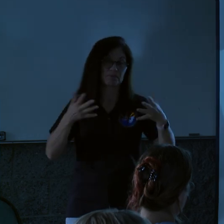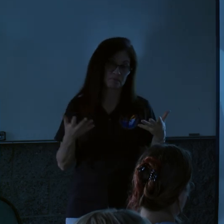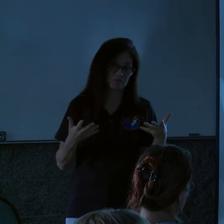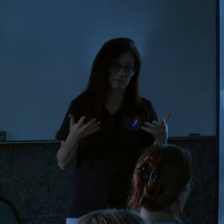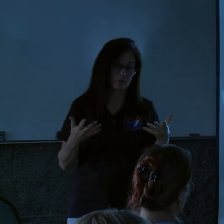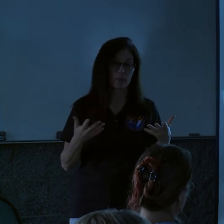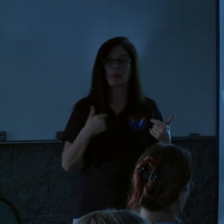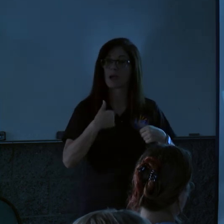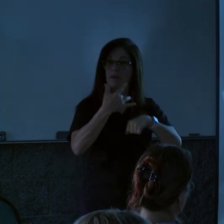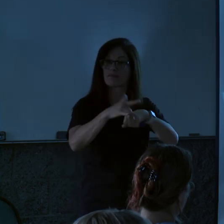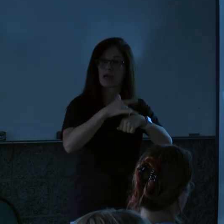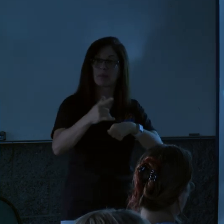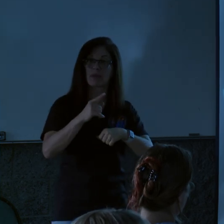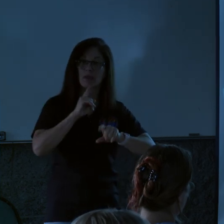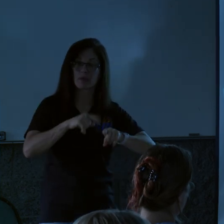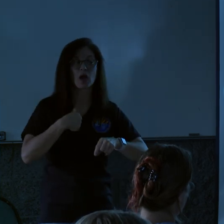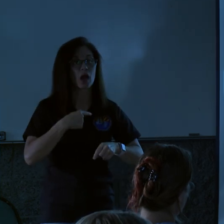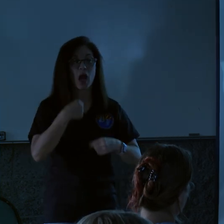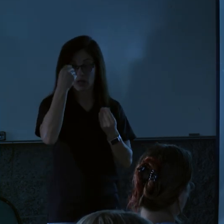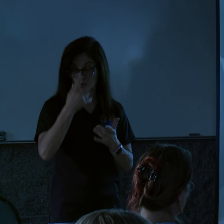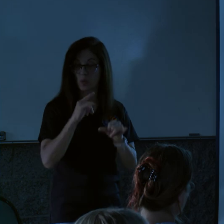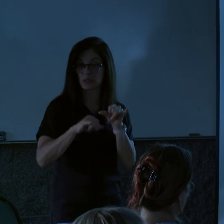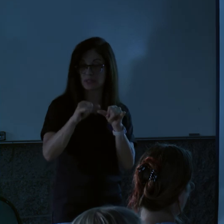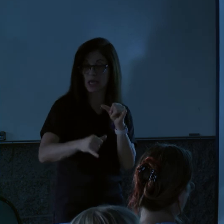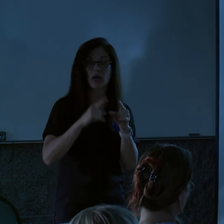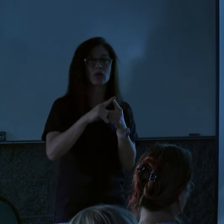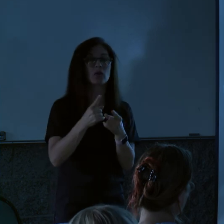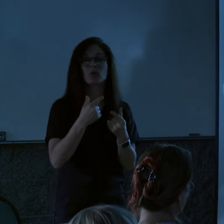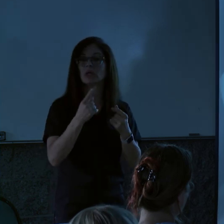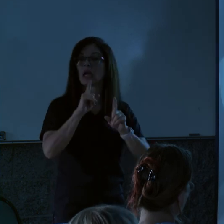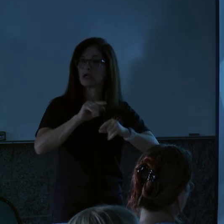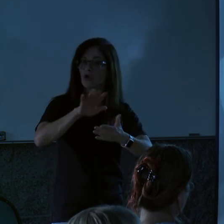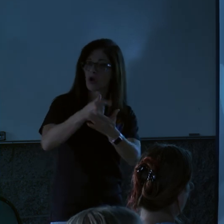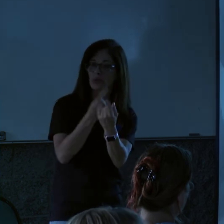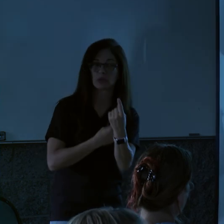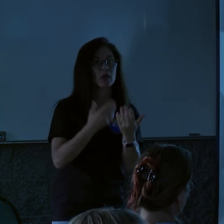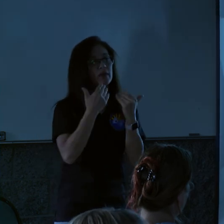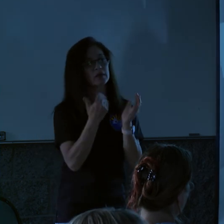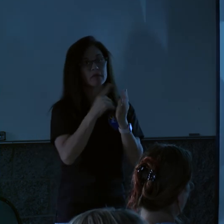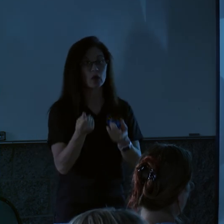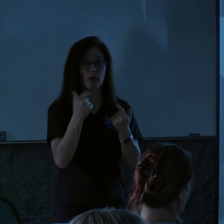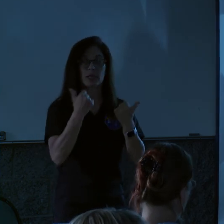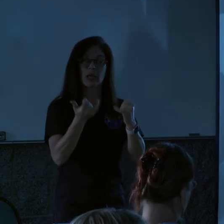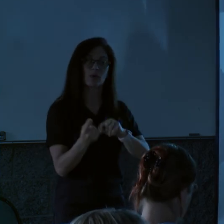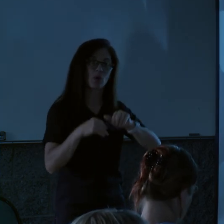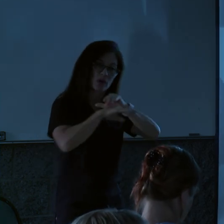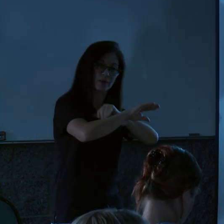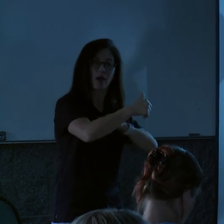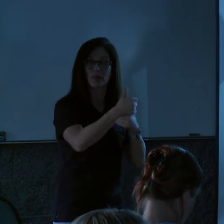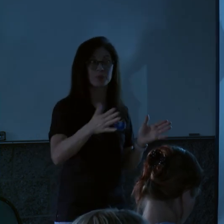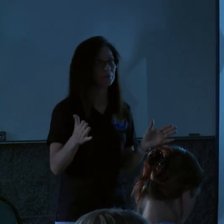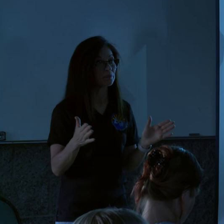So, I'm available. I said we'll stay here till we need to stay here to get all the questions answered. Thank you so much for coming. We're going to move on in here.